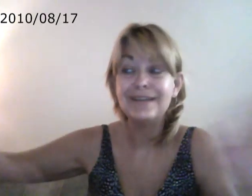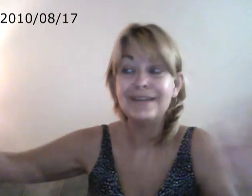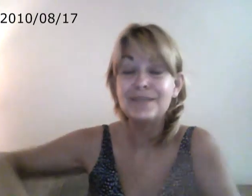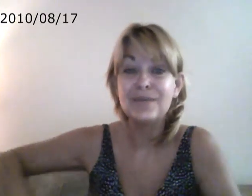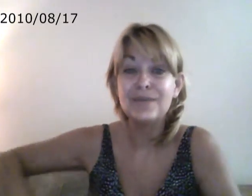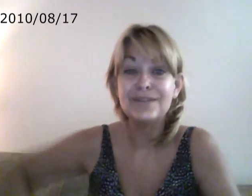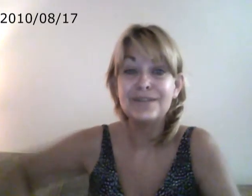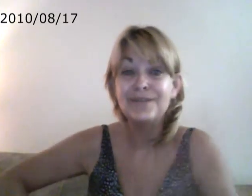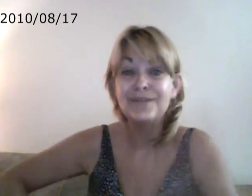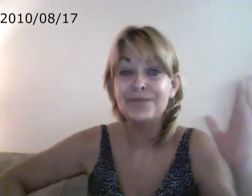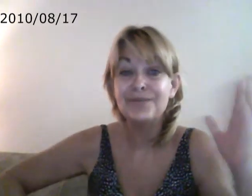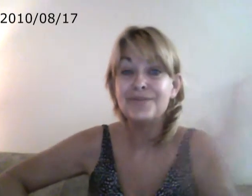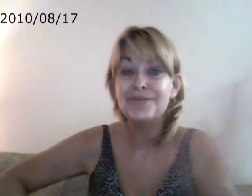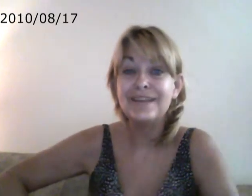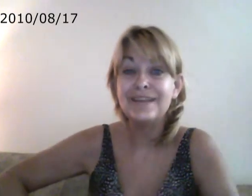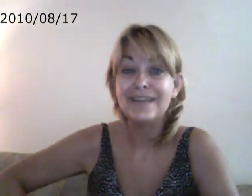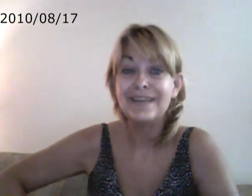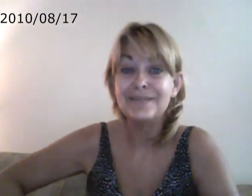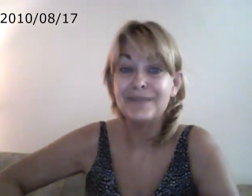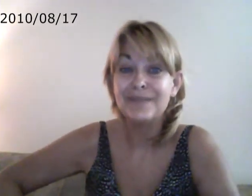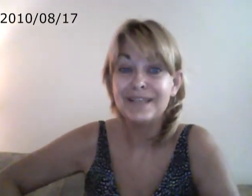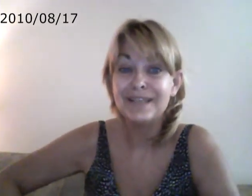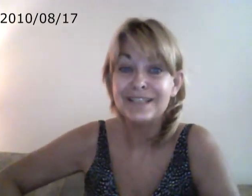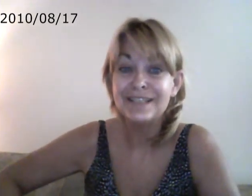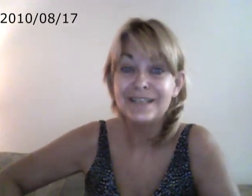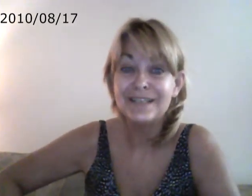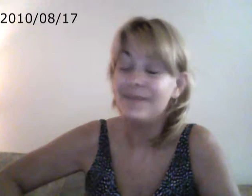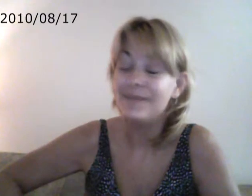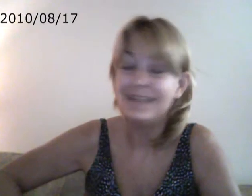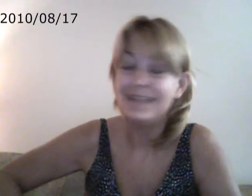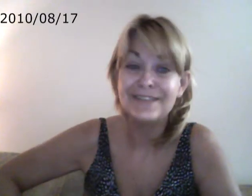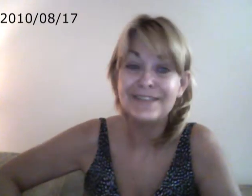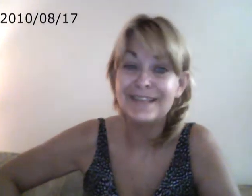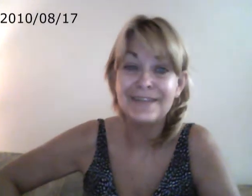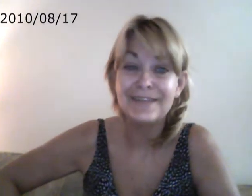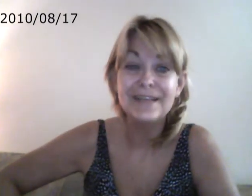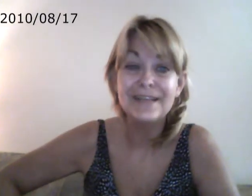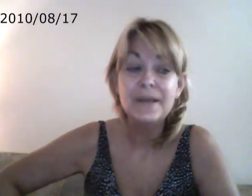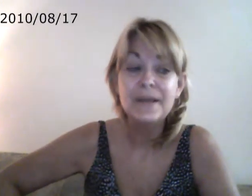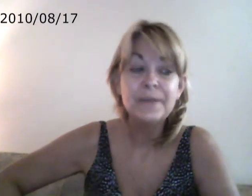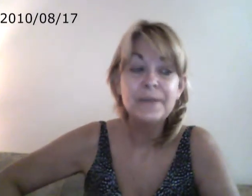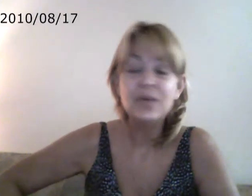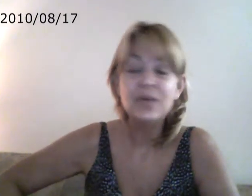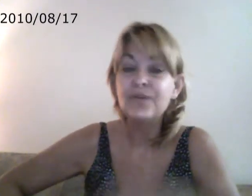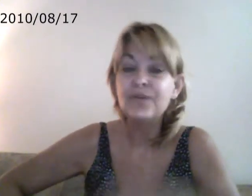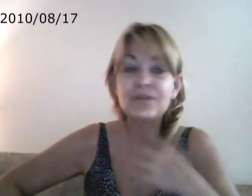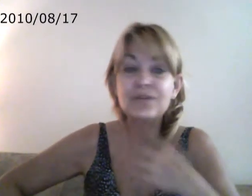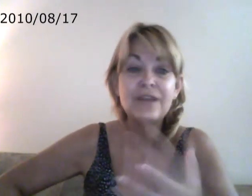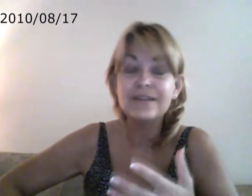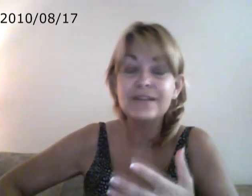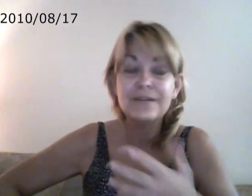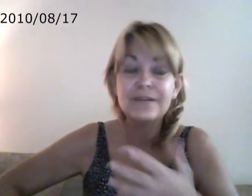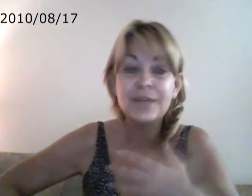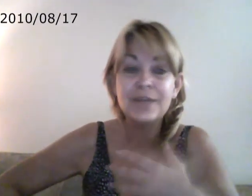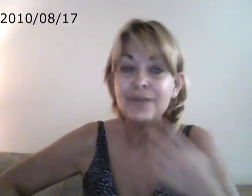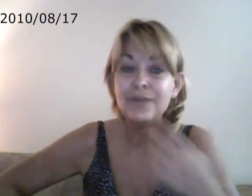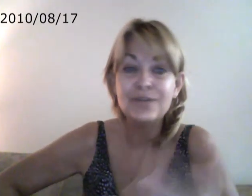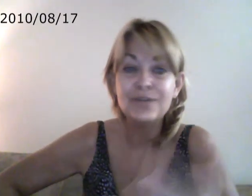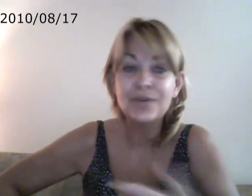sports and you're in the room trying to get him to pay attention to something and he just doesn't hear it. You know, or if you're trying to make your marriage work and